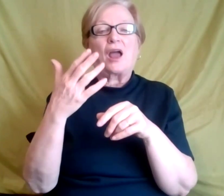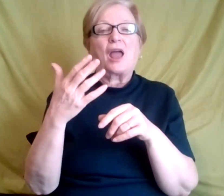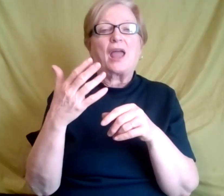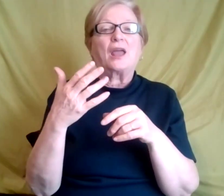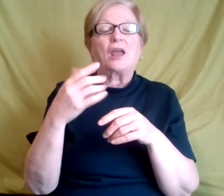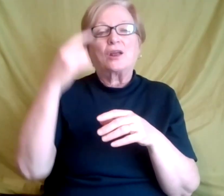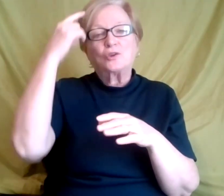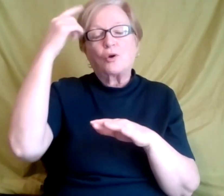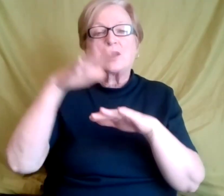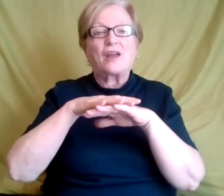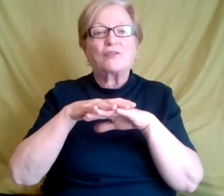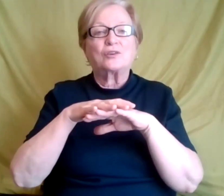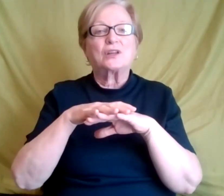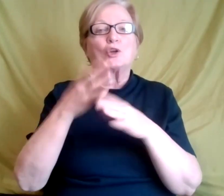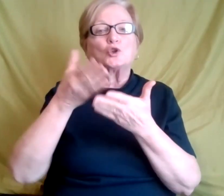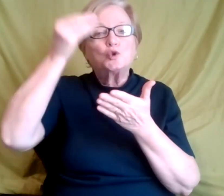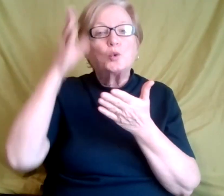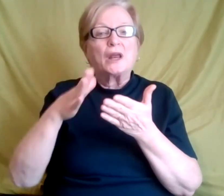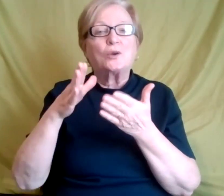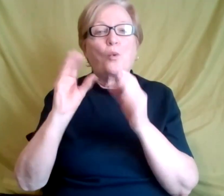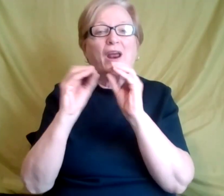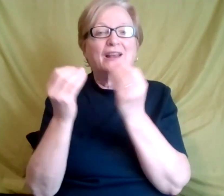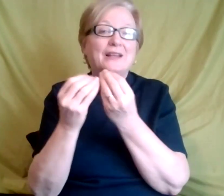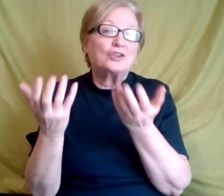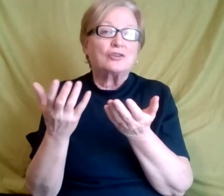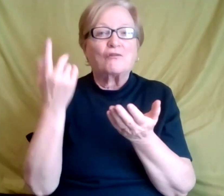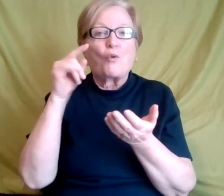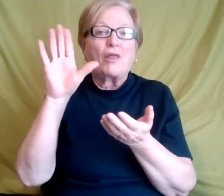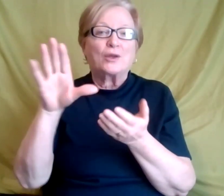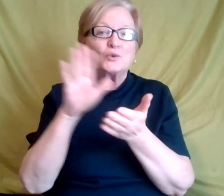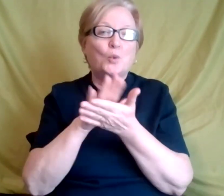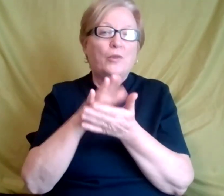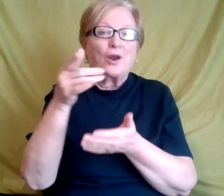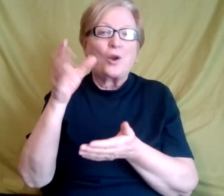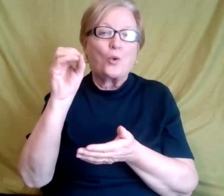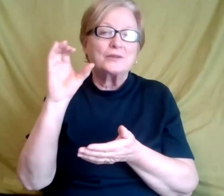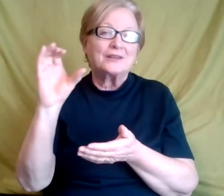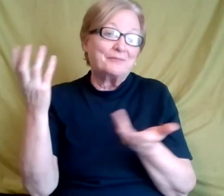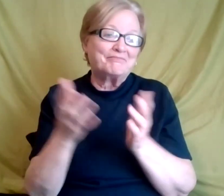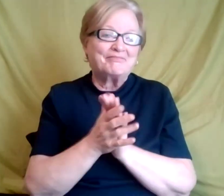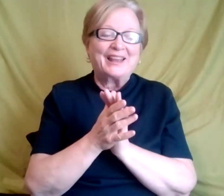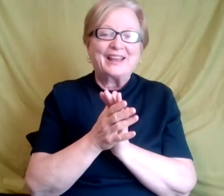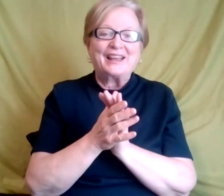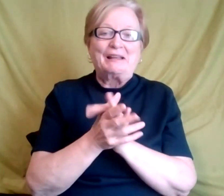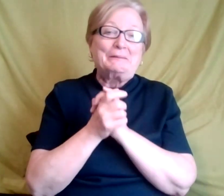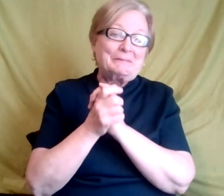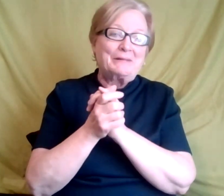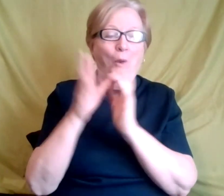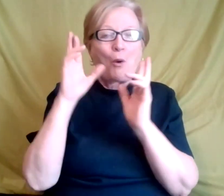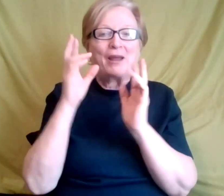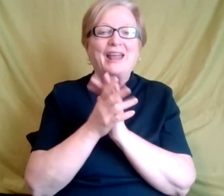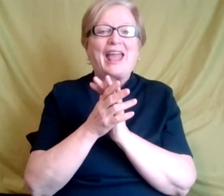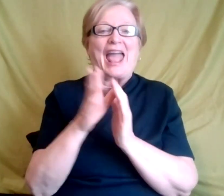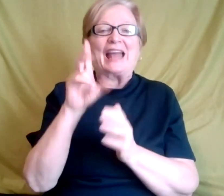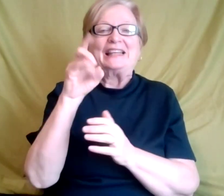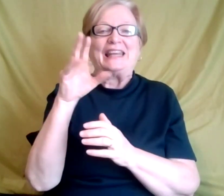organization, um, you know, at, at the school. So, uh, shout out to OCC and, and Dean Stacey